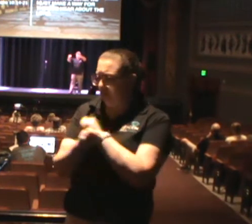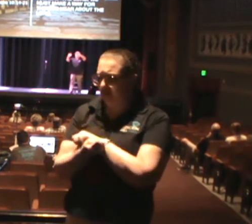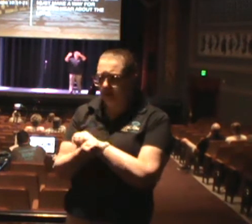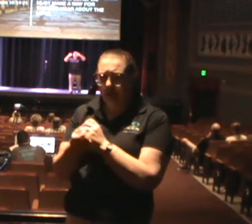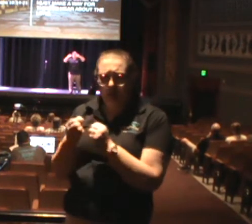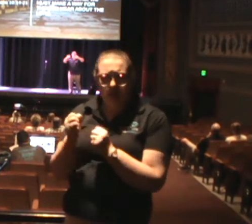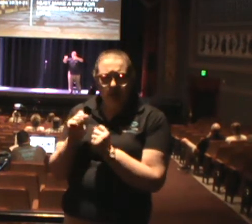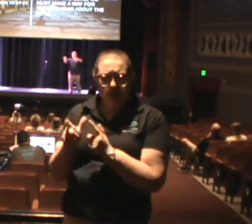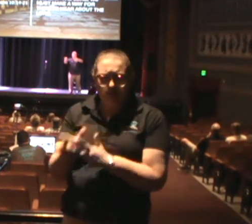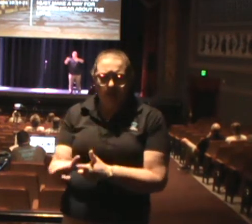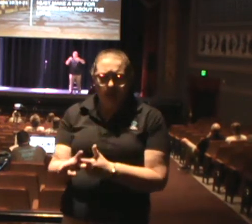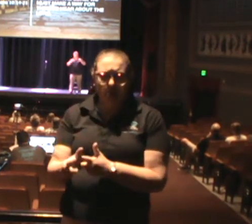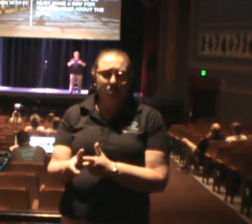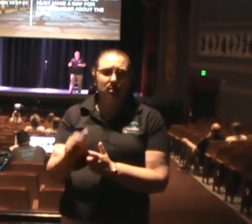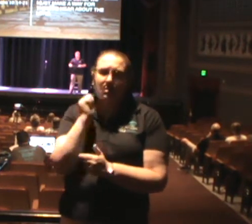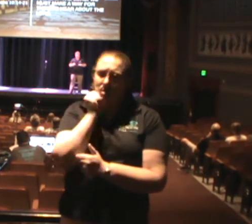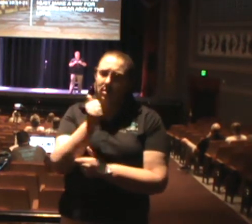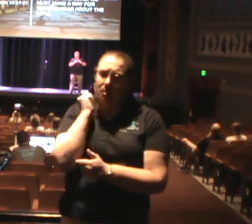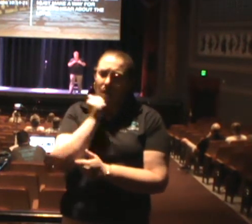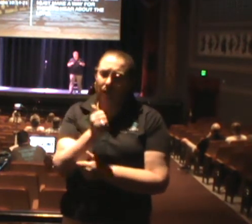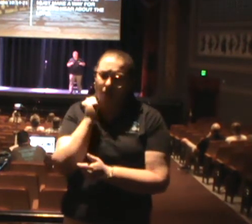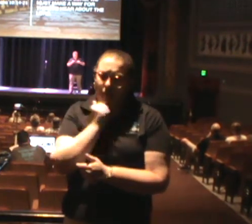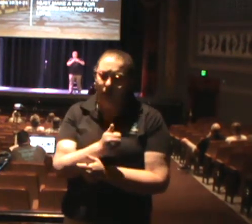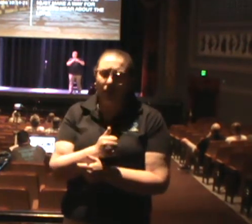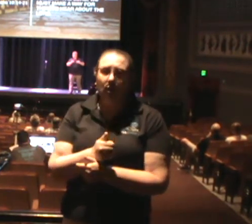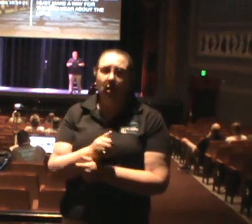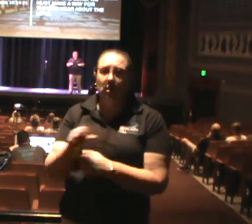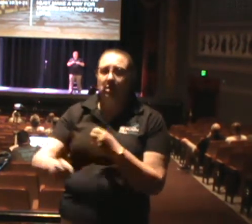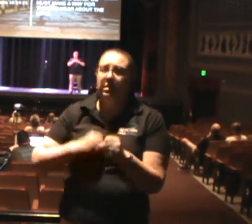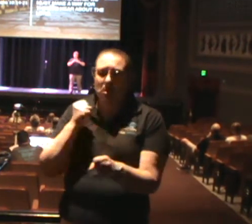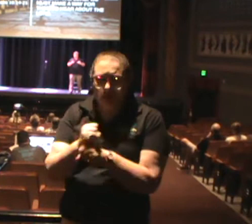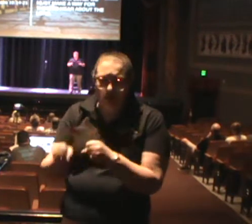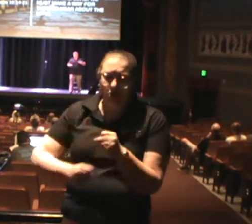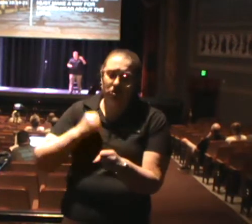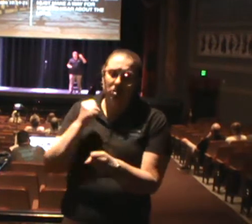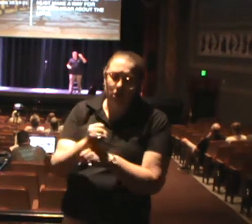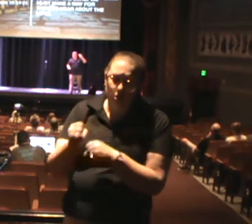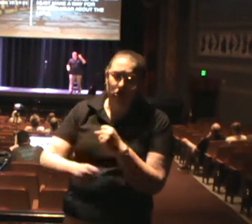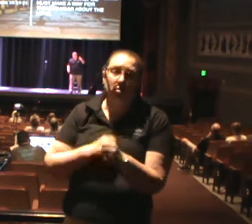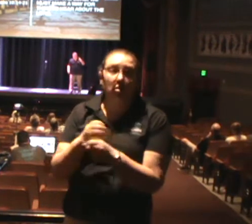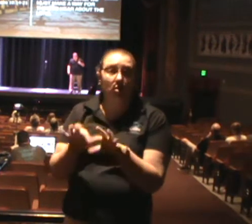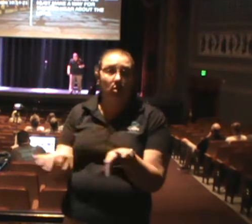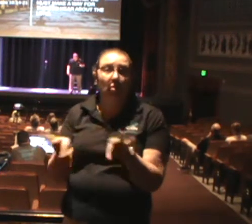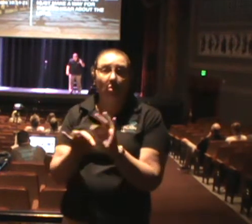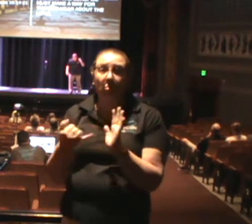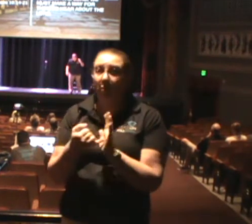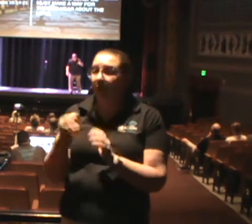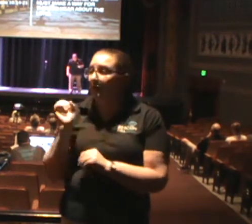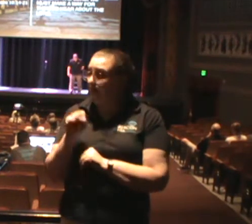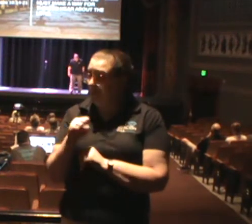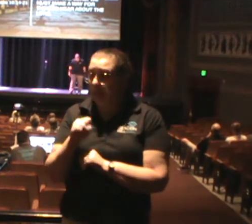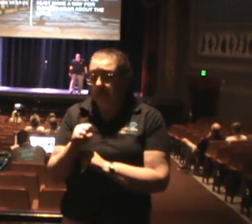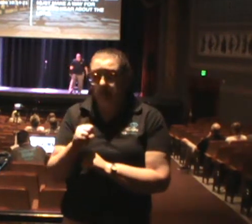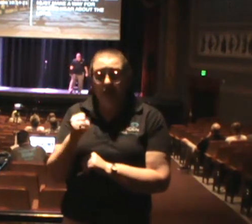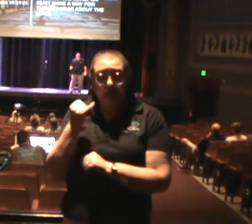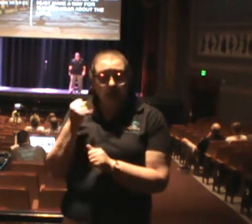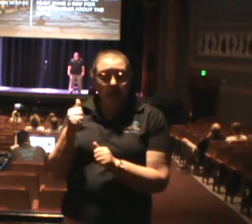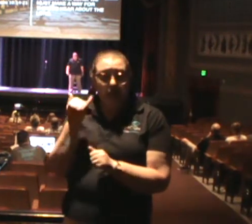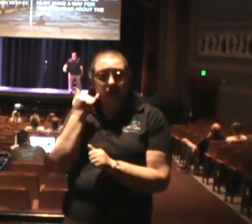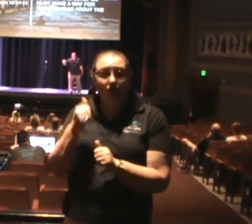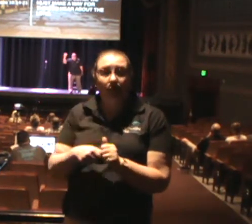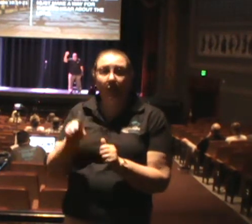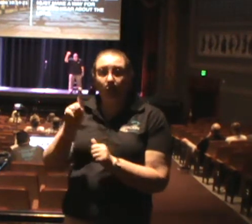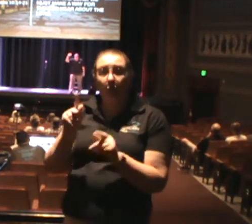daily as much as they can, translating, and it takes years and years, and it's worth it even if one person comes to know Jesus Christ.